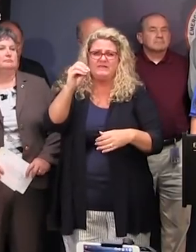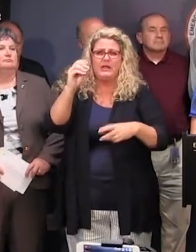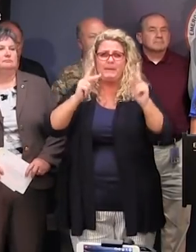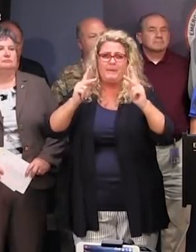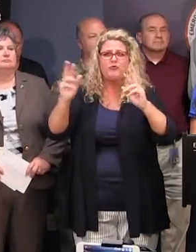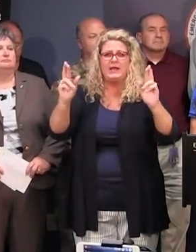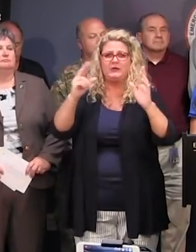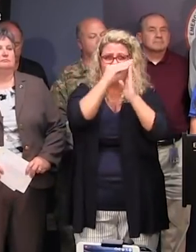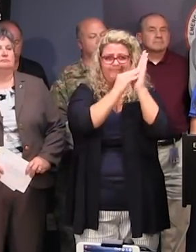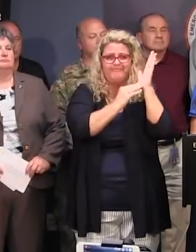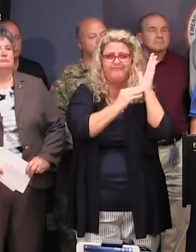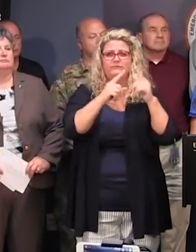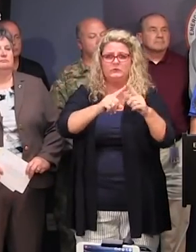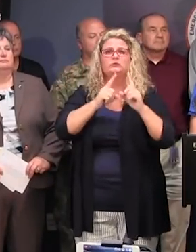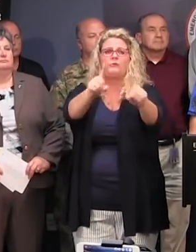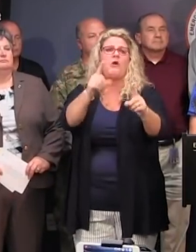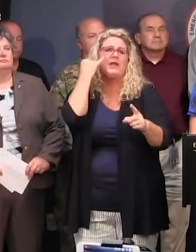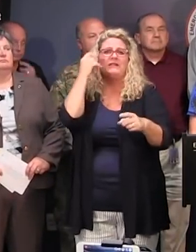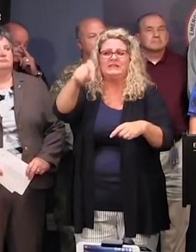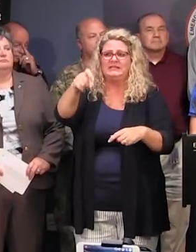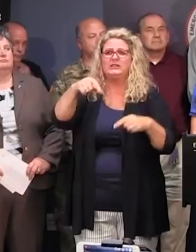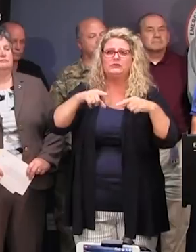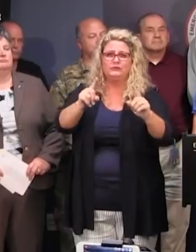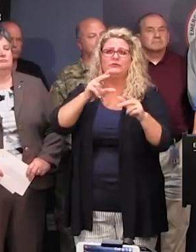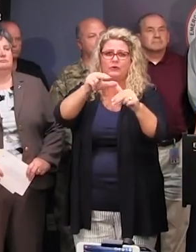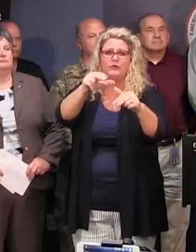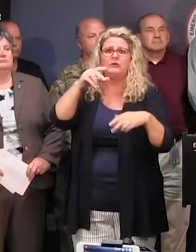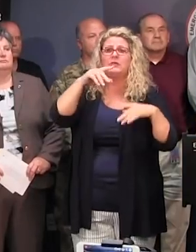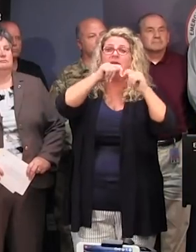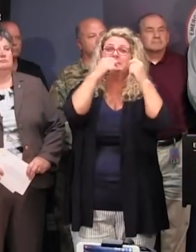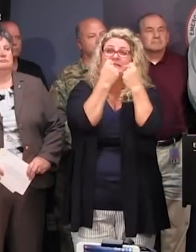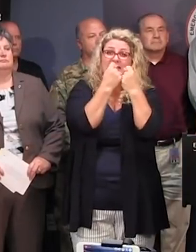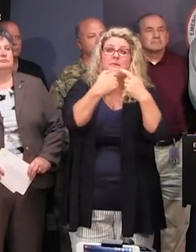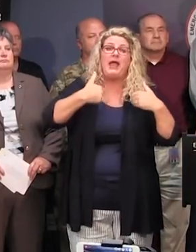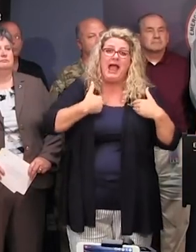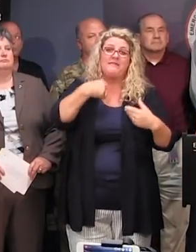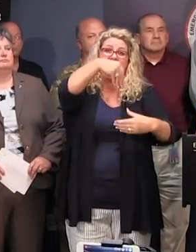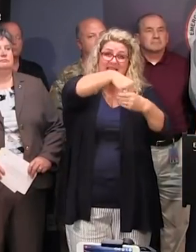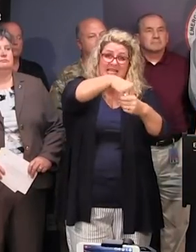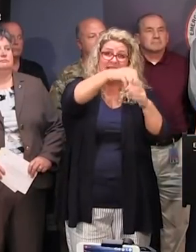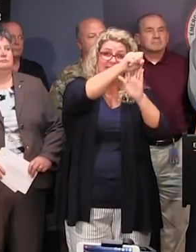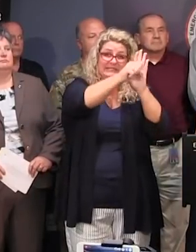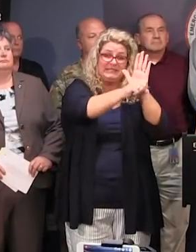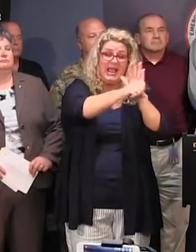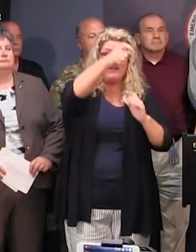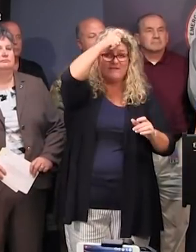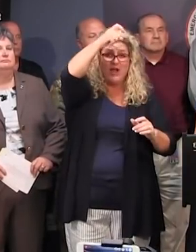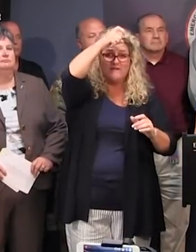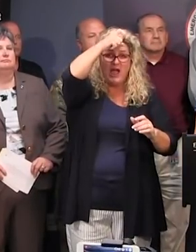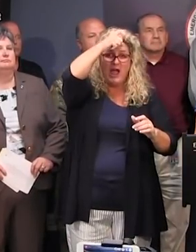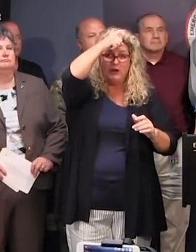rostered and ready to respond to this storm. That personnel consists of teams of in-state firefighter rescue personnel